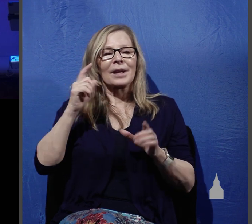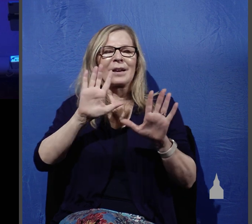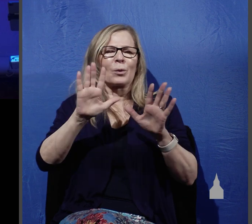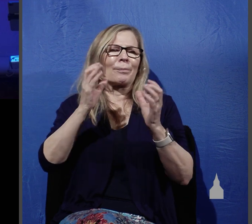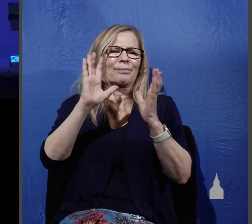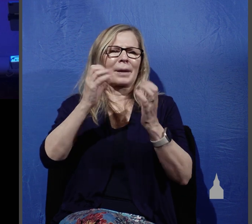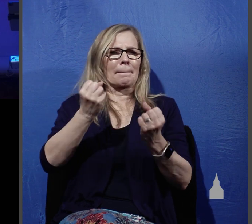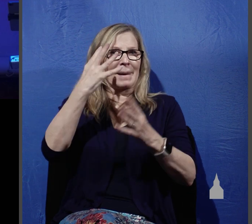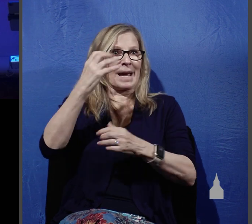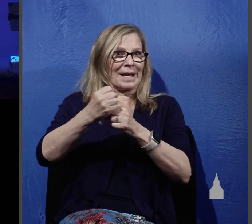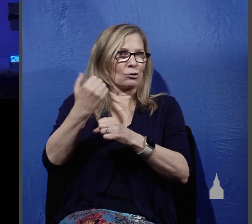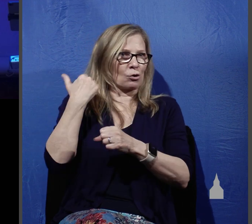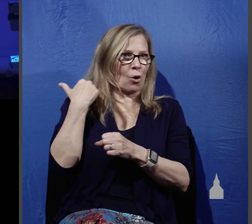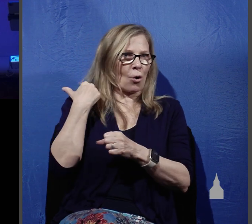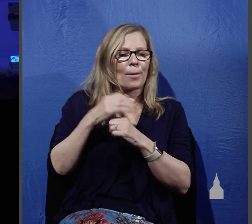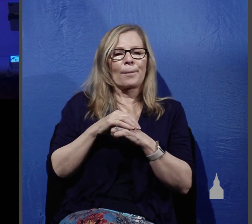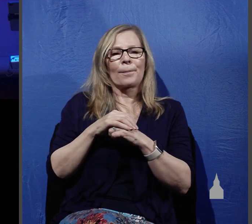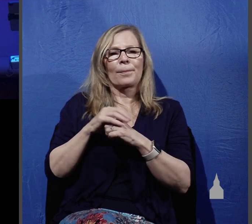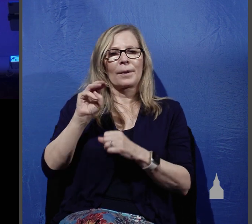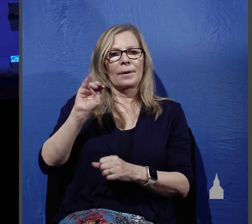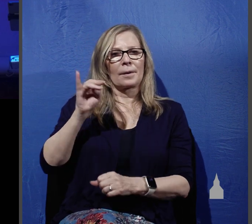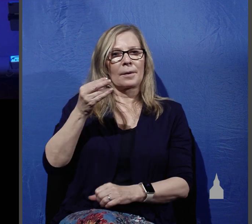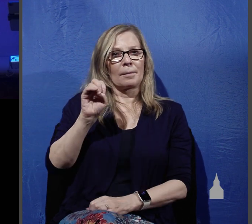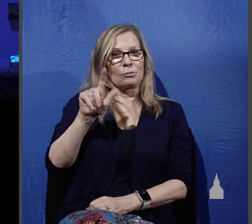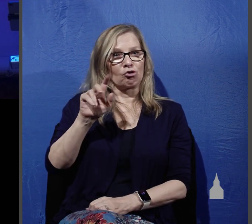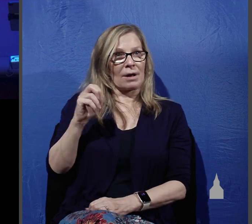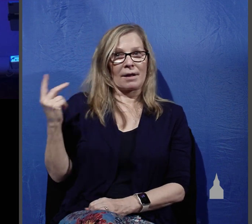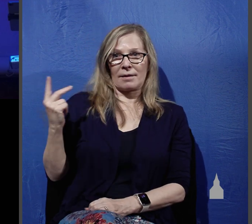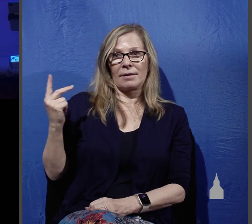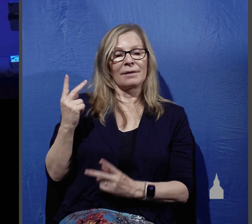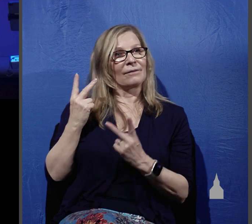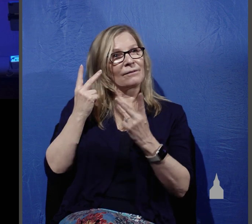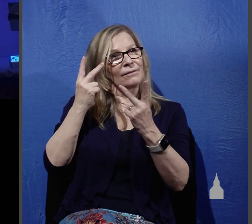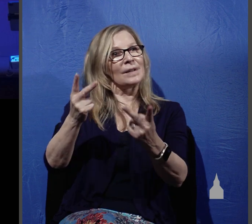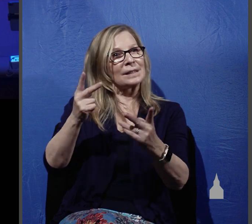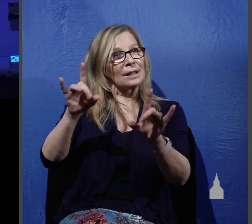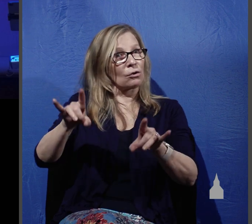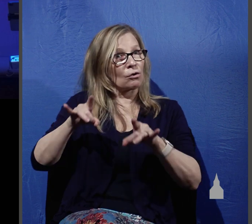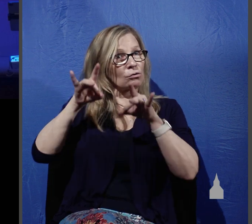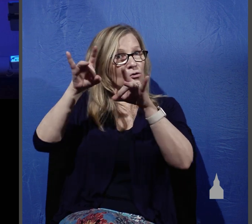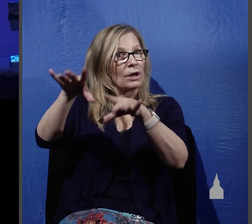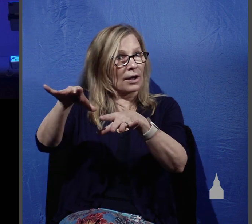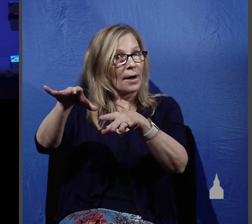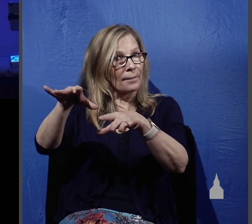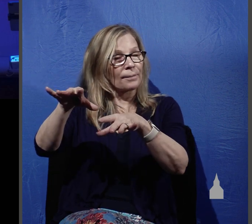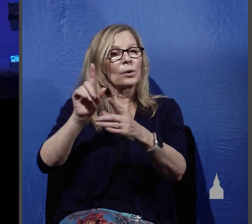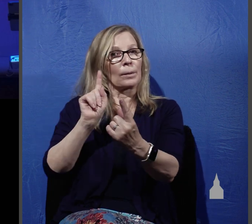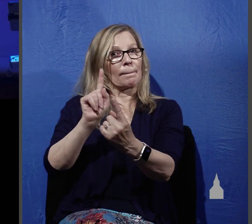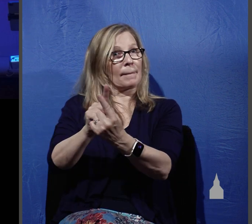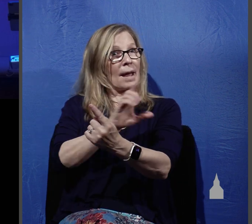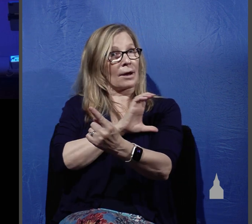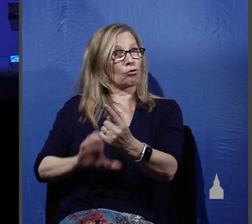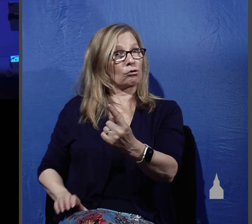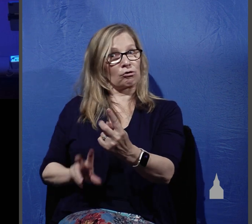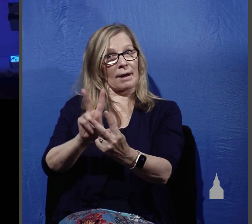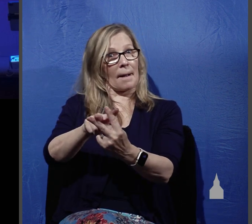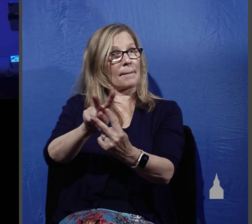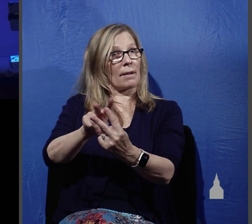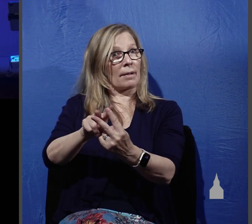Many years ago when Michelle and I were visiting Australia, we met a Christian couple who at one time